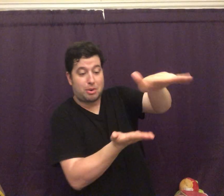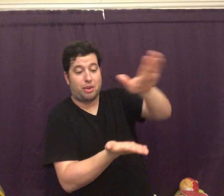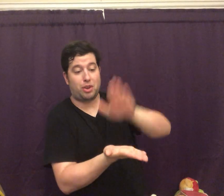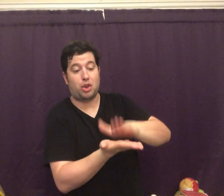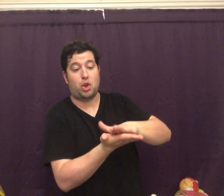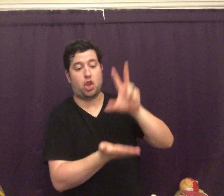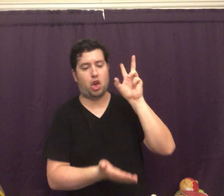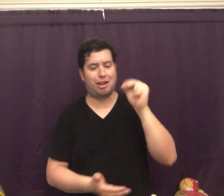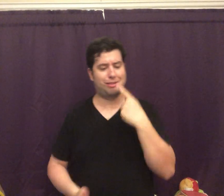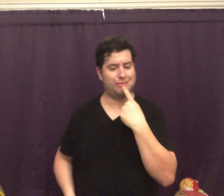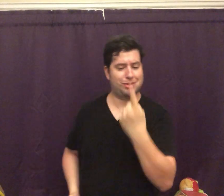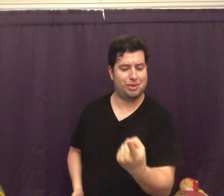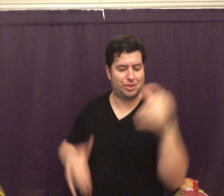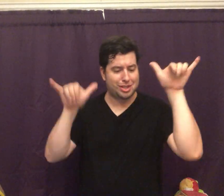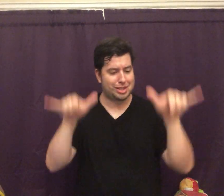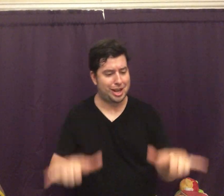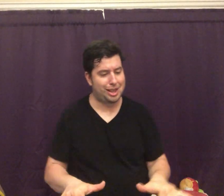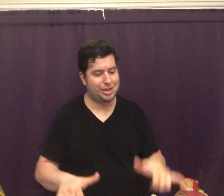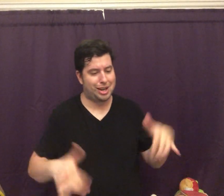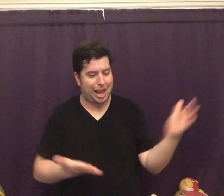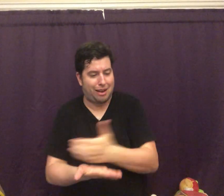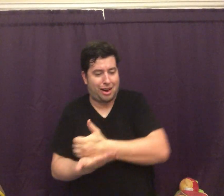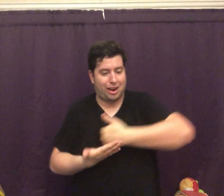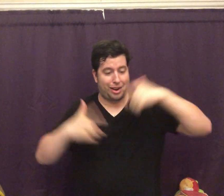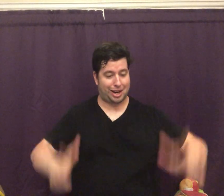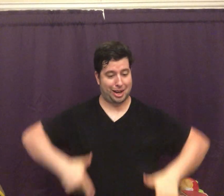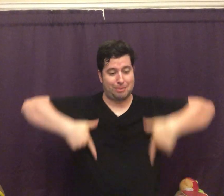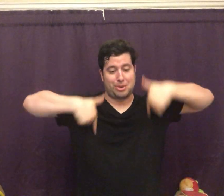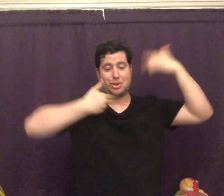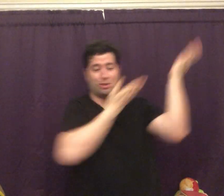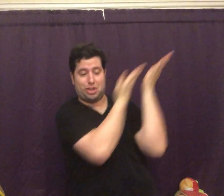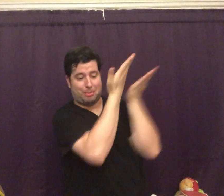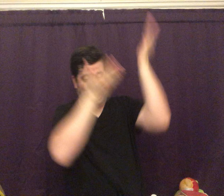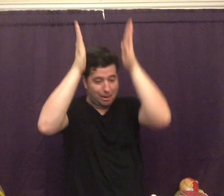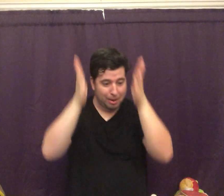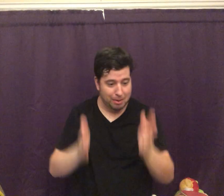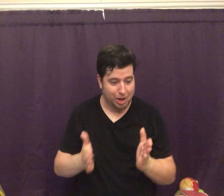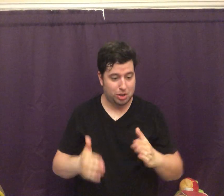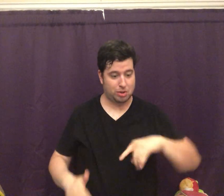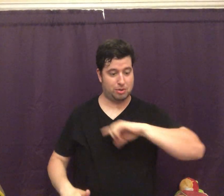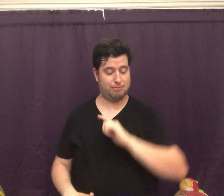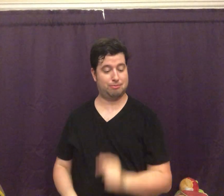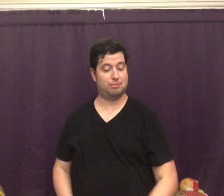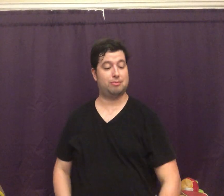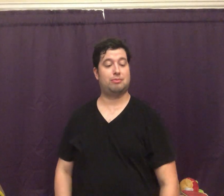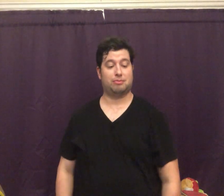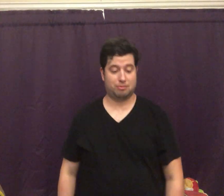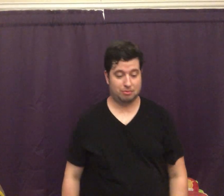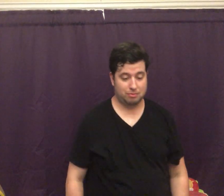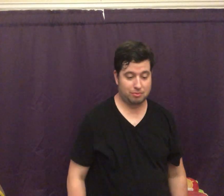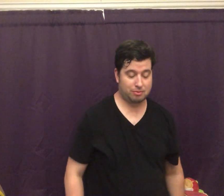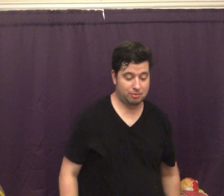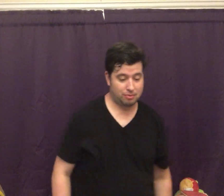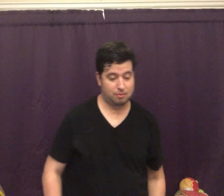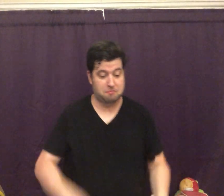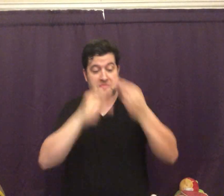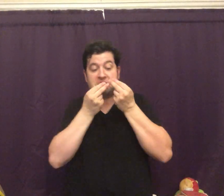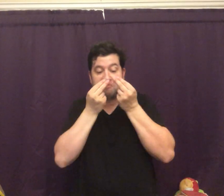her off to school? No. I told her if she stayed, then she'd have to earn her keep. And so she immediately made. She was lazy. She was crazy. She was talking to the mind.